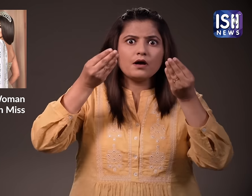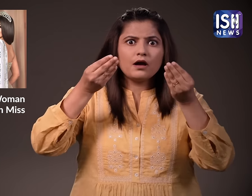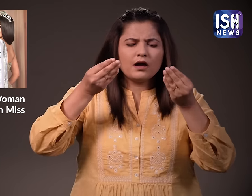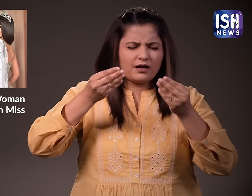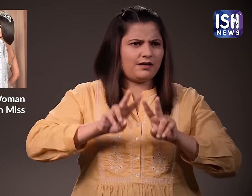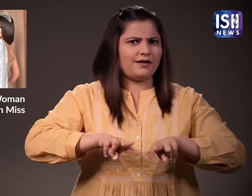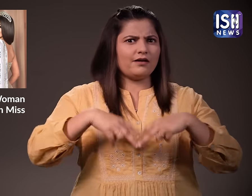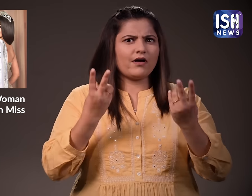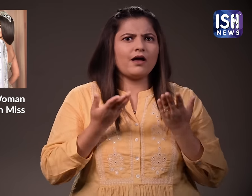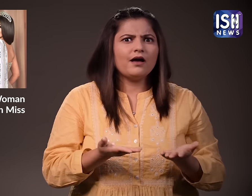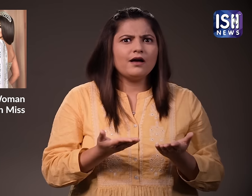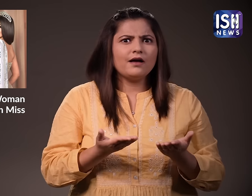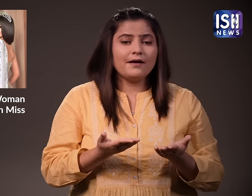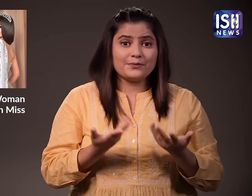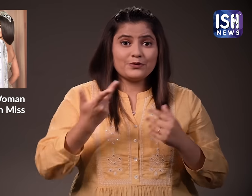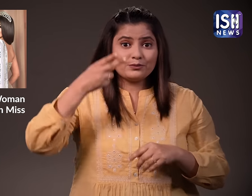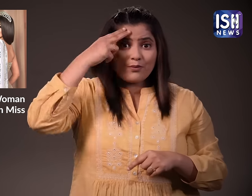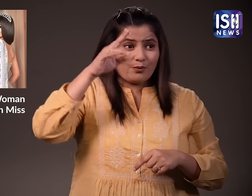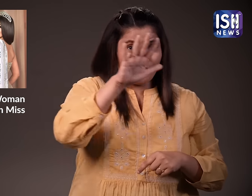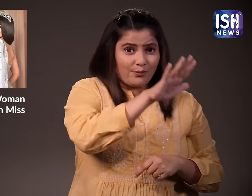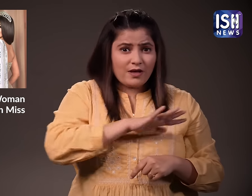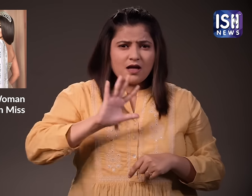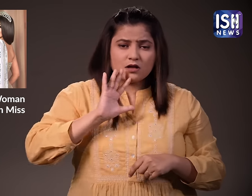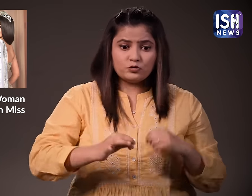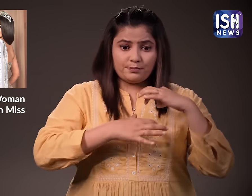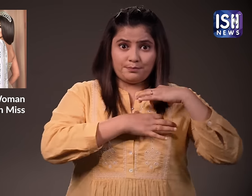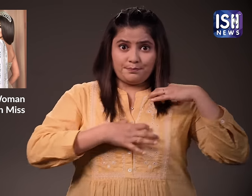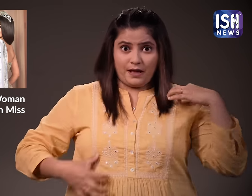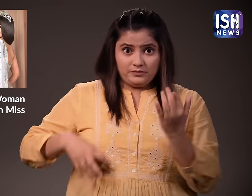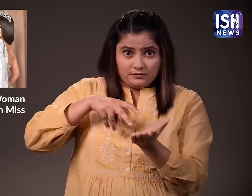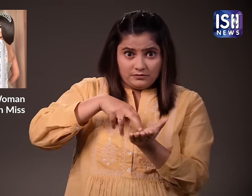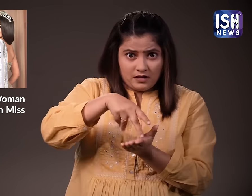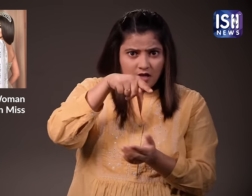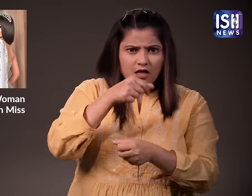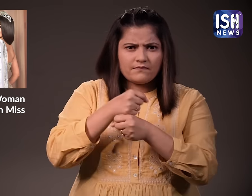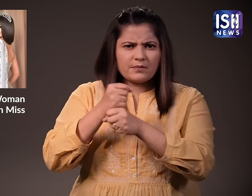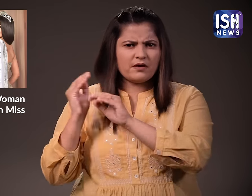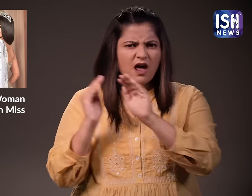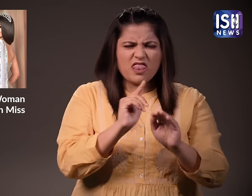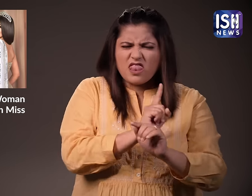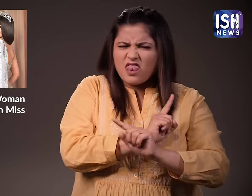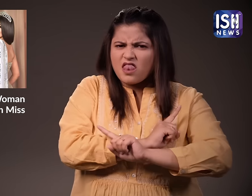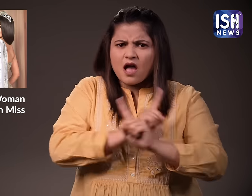historic decision. Saudi Arabia never officially allowed and supported beauty pageants.